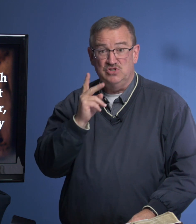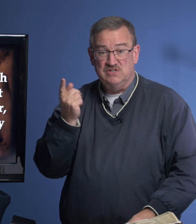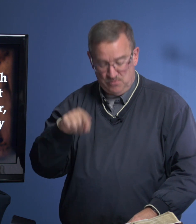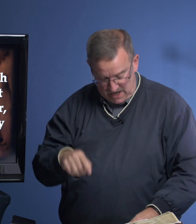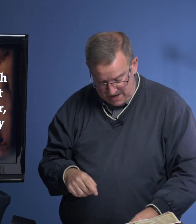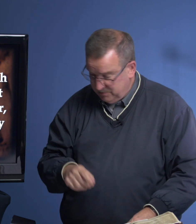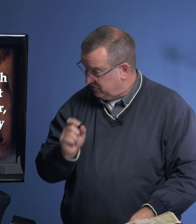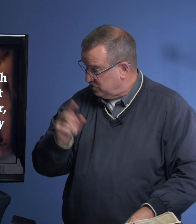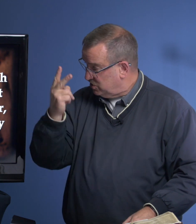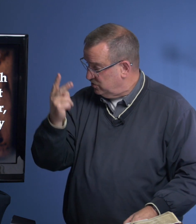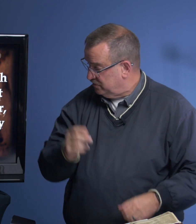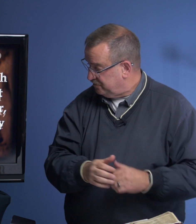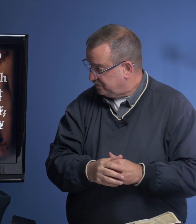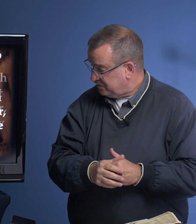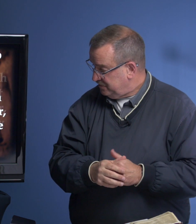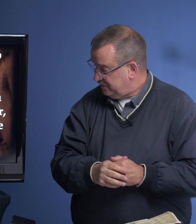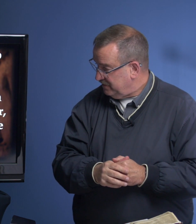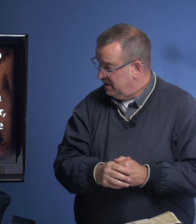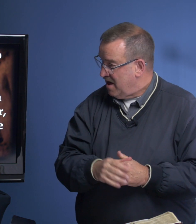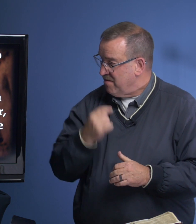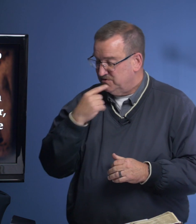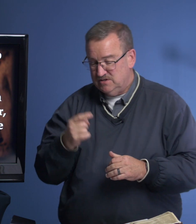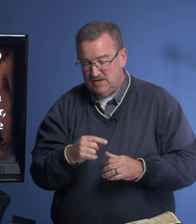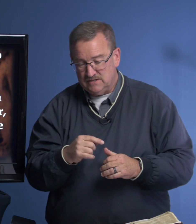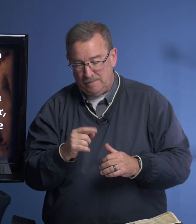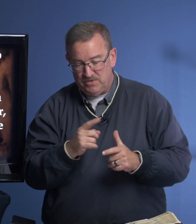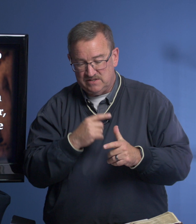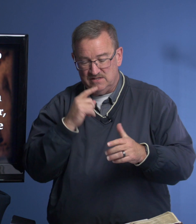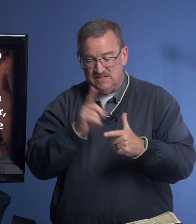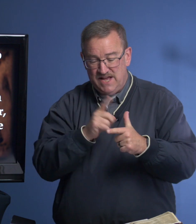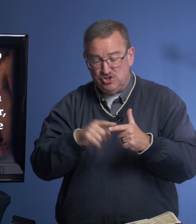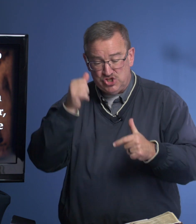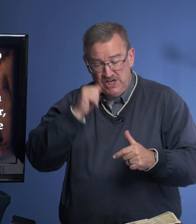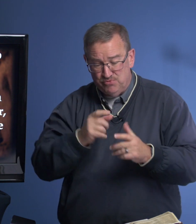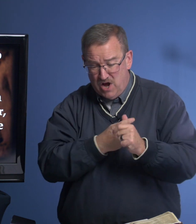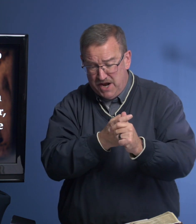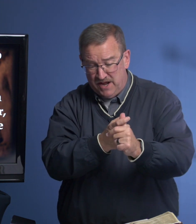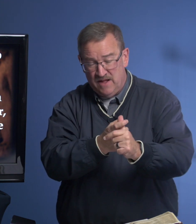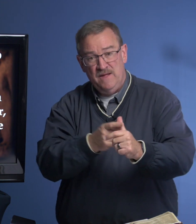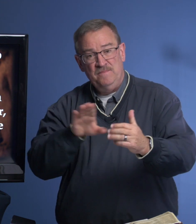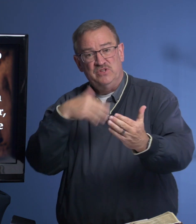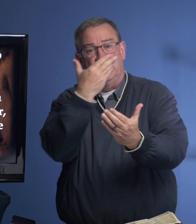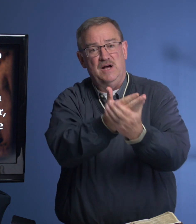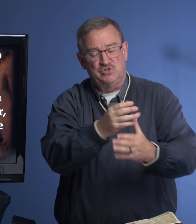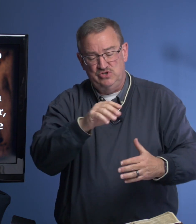you to see what happens. Verse 2. She says, it says, Then she, running, comes to